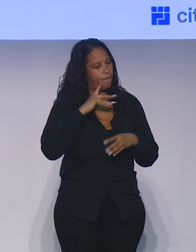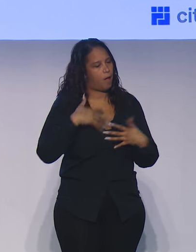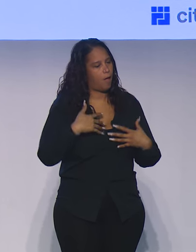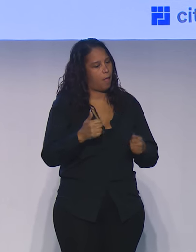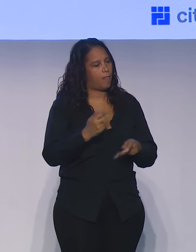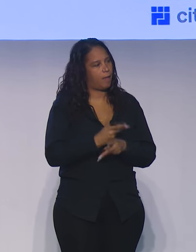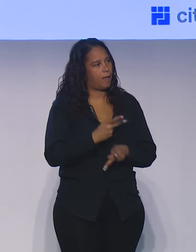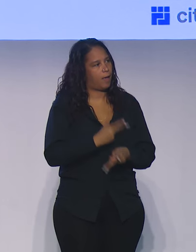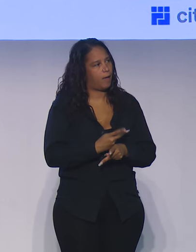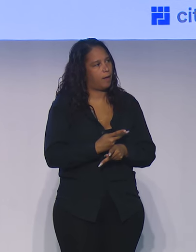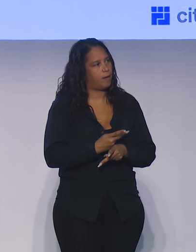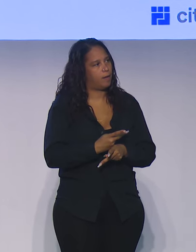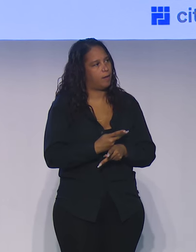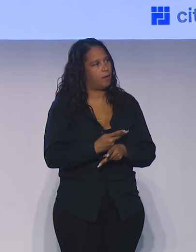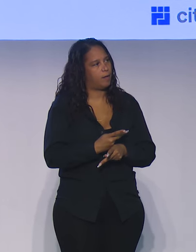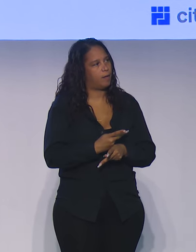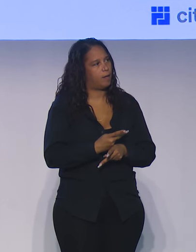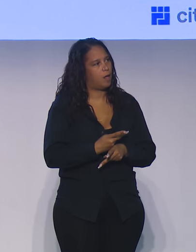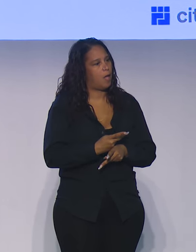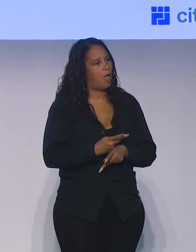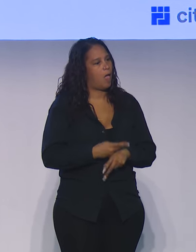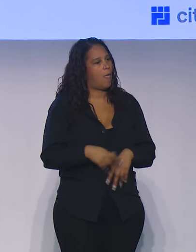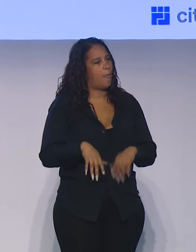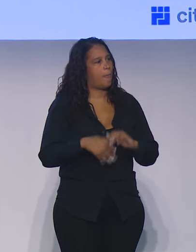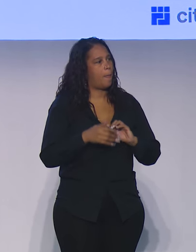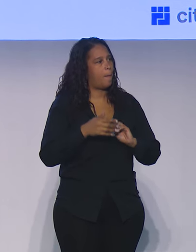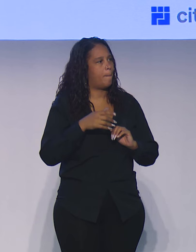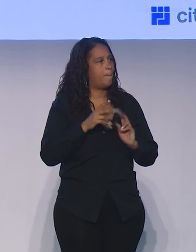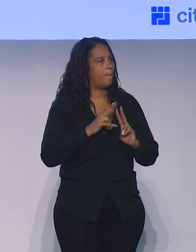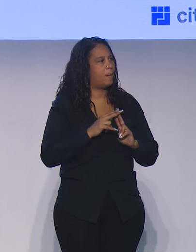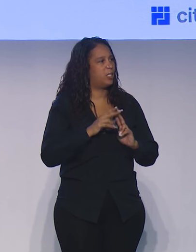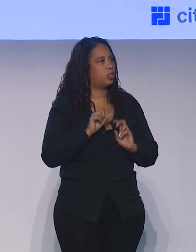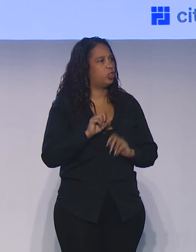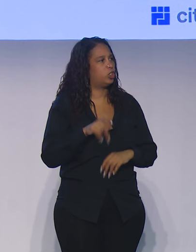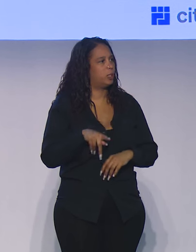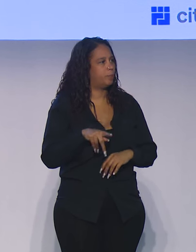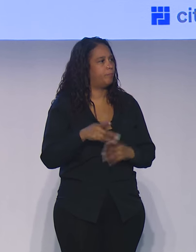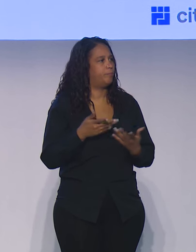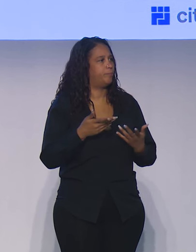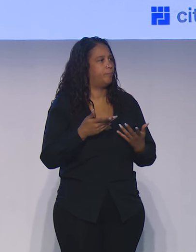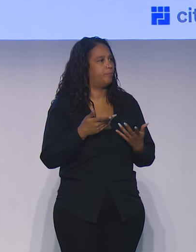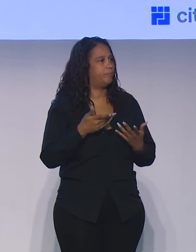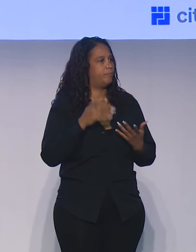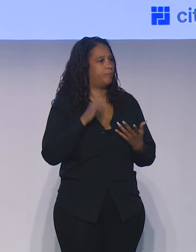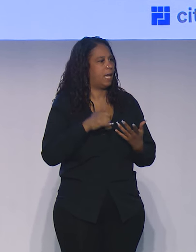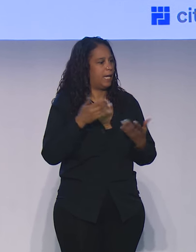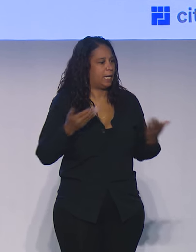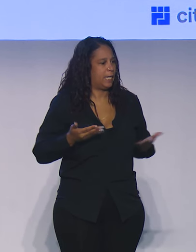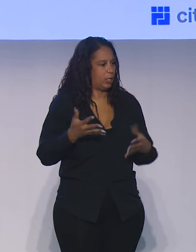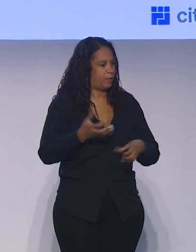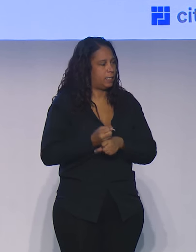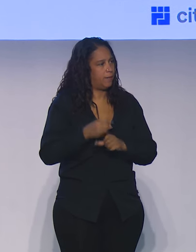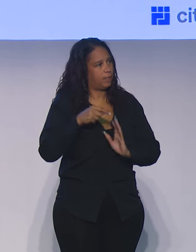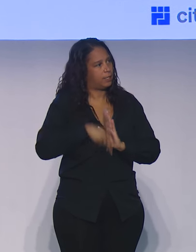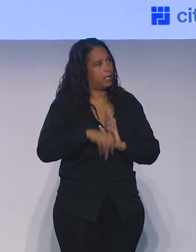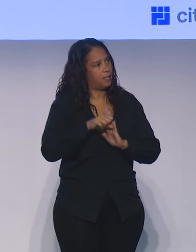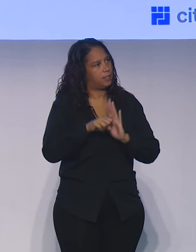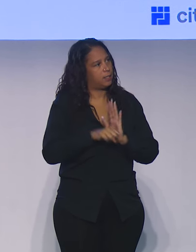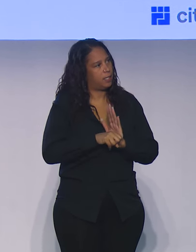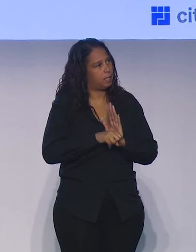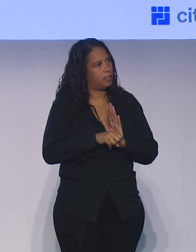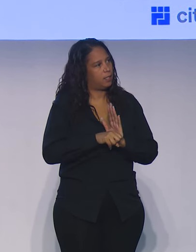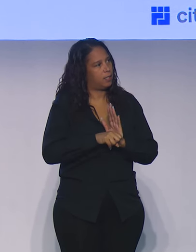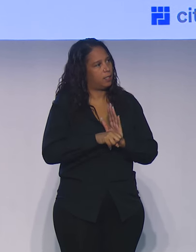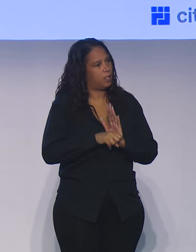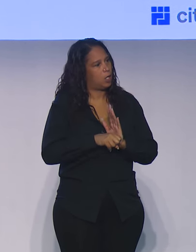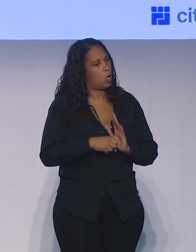had mentioned the mentorship you offer for healthcare entrepreneurs. We have many that are arriving to Downstate now to receive their education. Curious